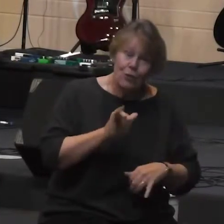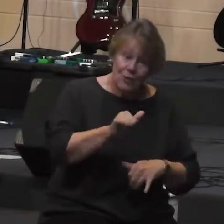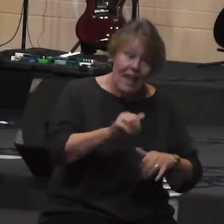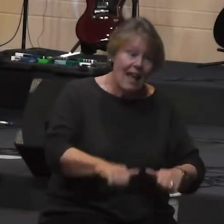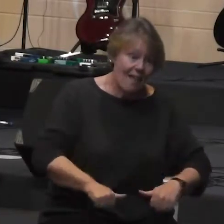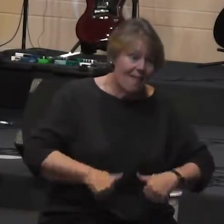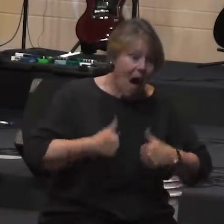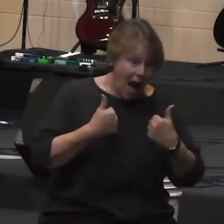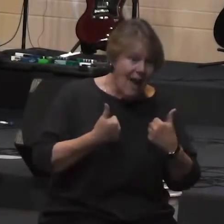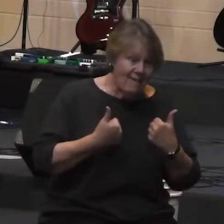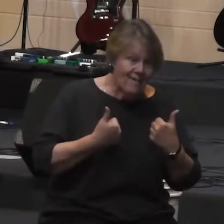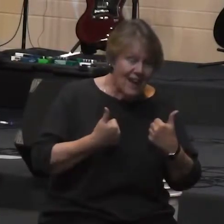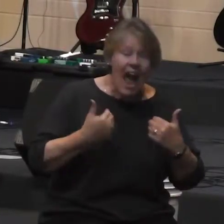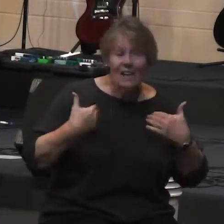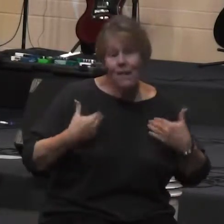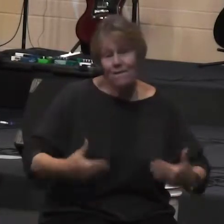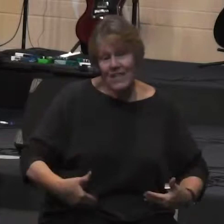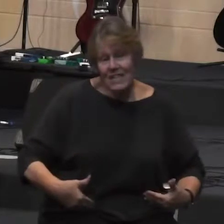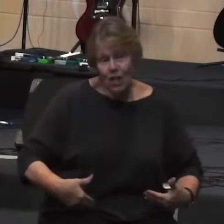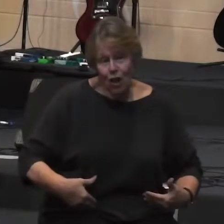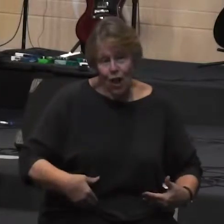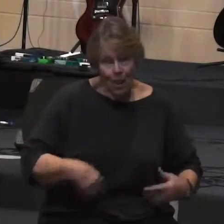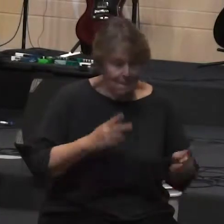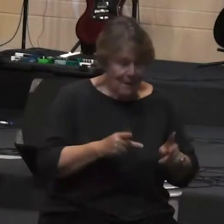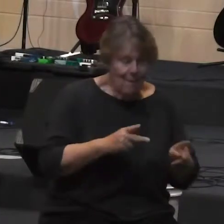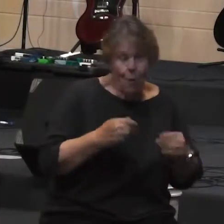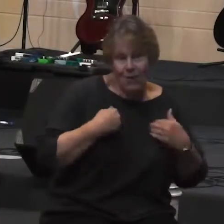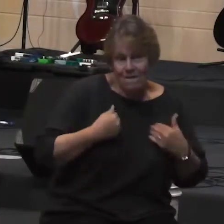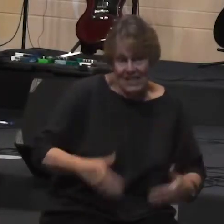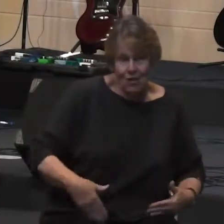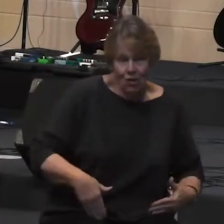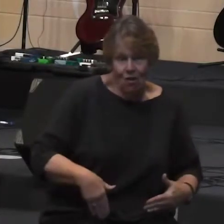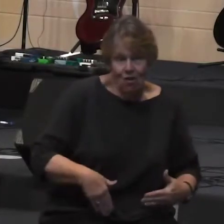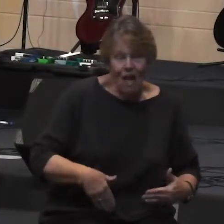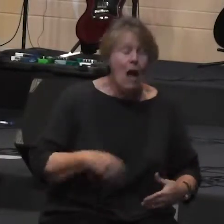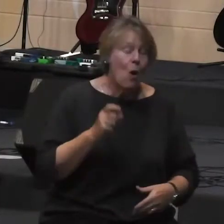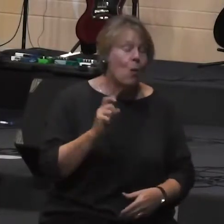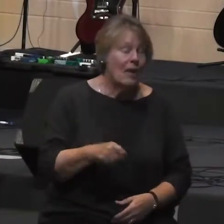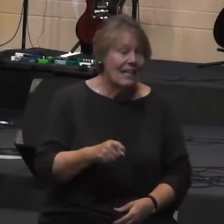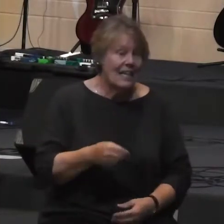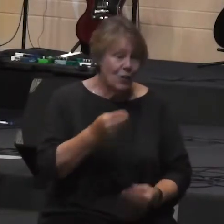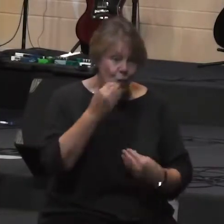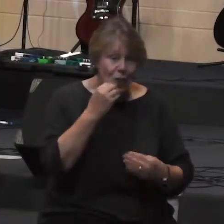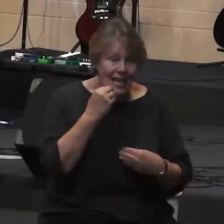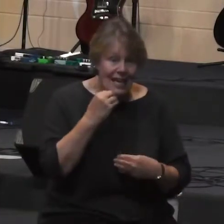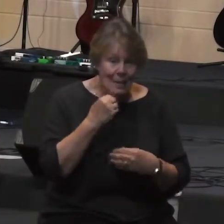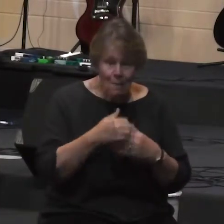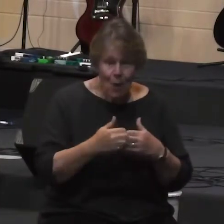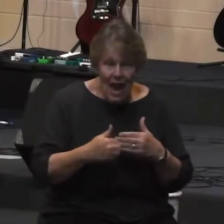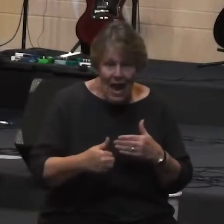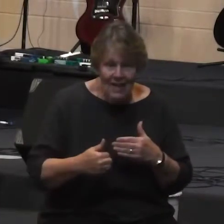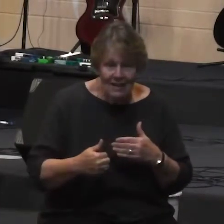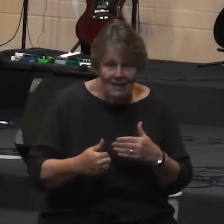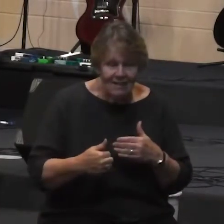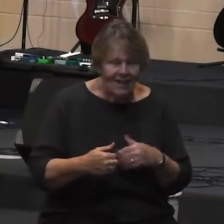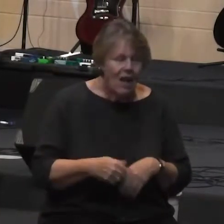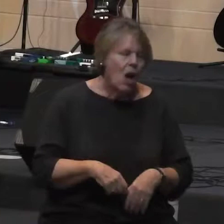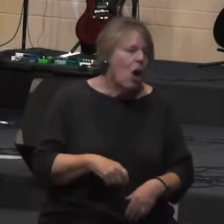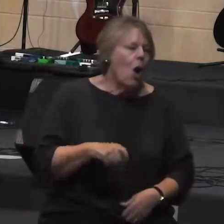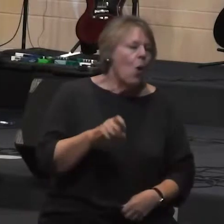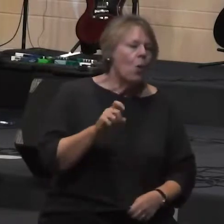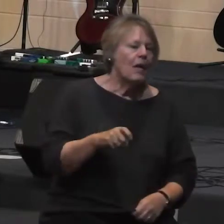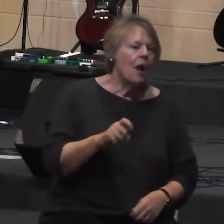as physical people with physical bodies walking around we need to eat bread and we don't need a lavish